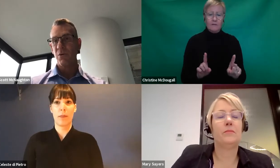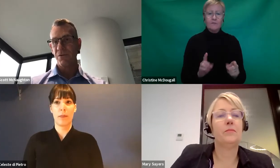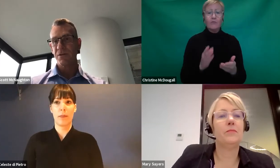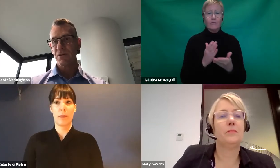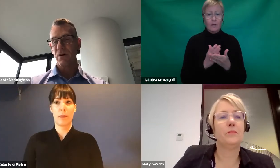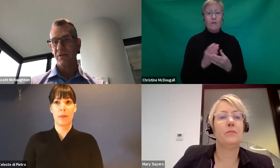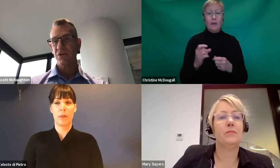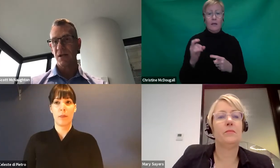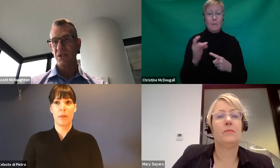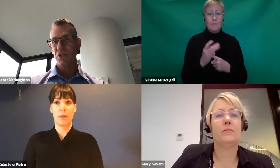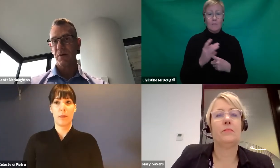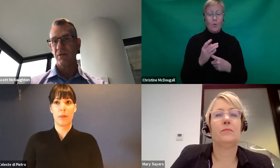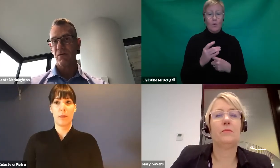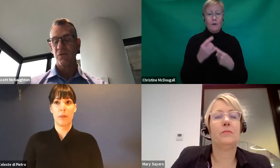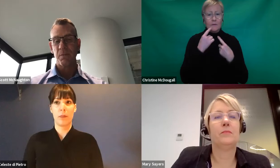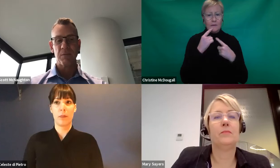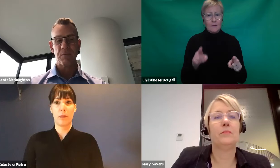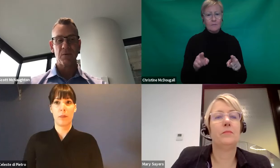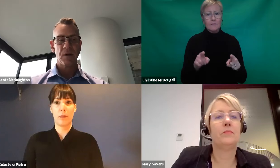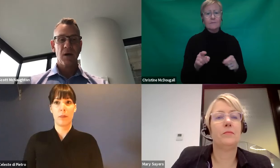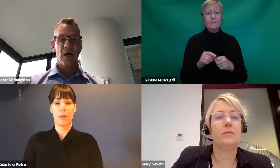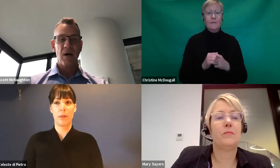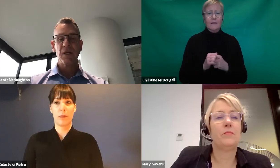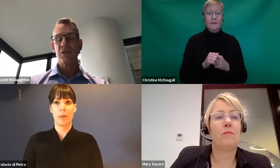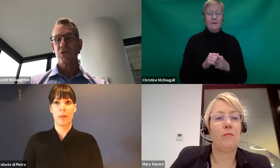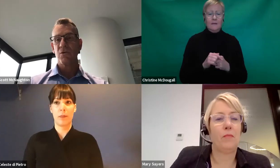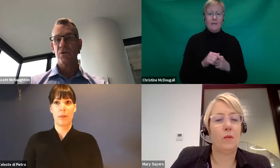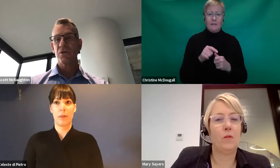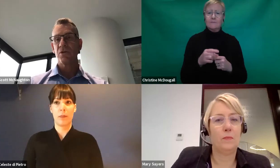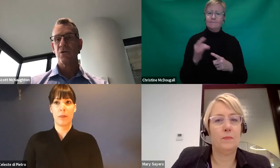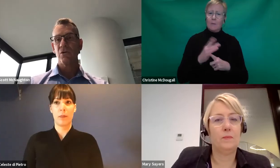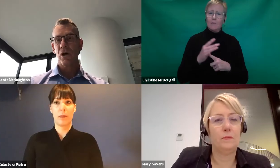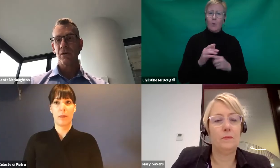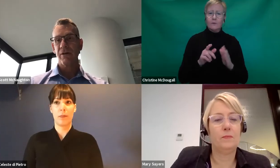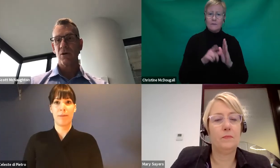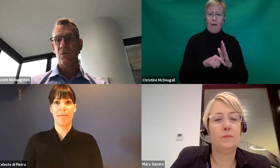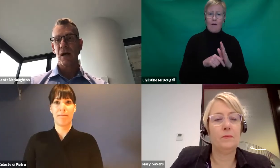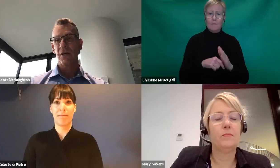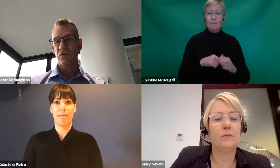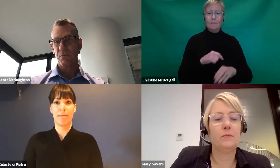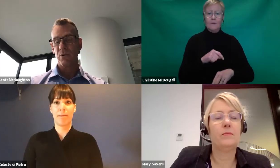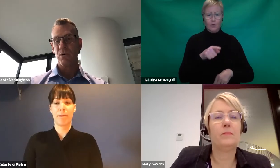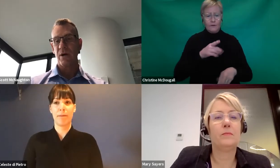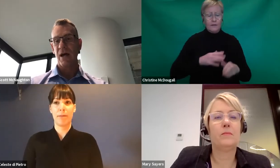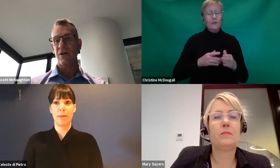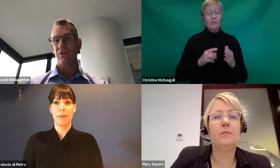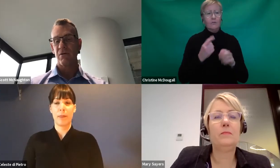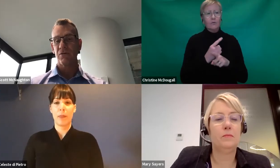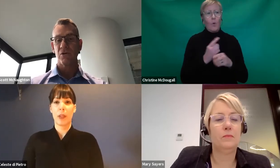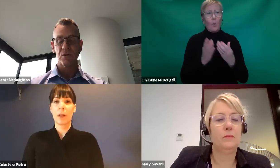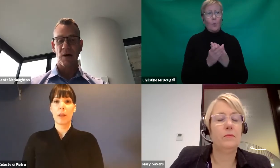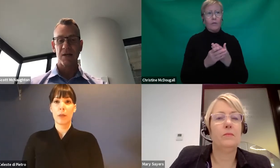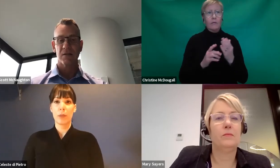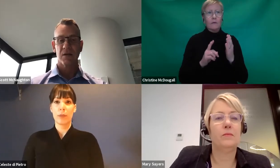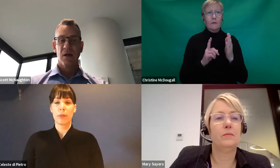the importance of this transitional period for people. You need to talk to your local area coordinator, your support coordinator or